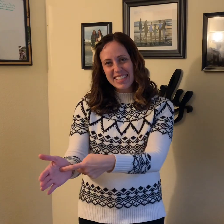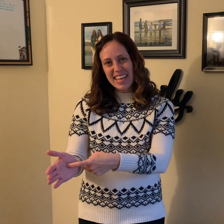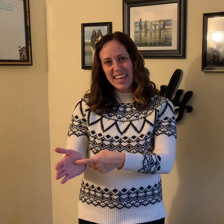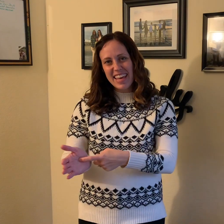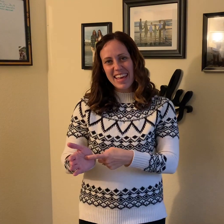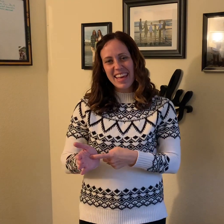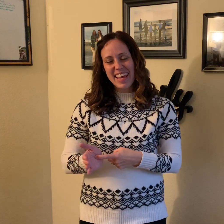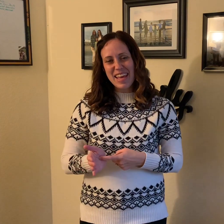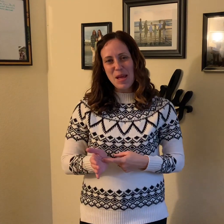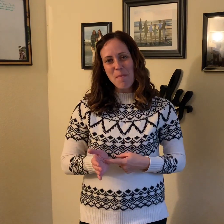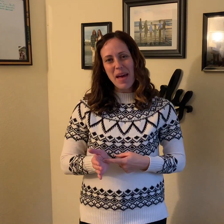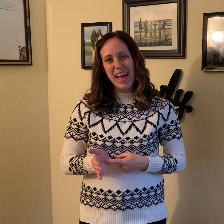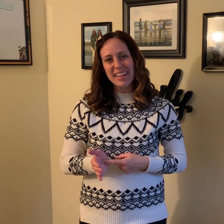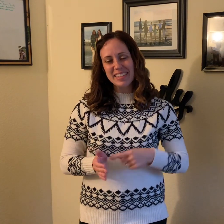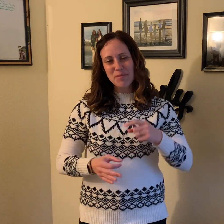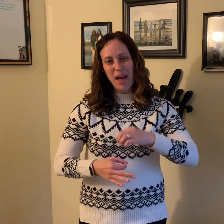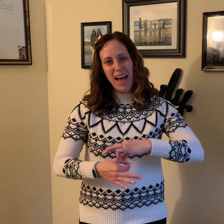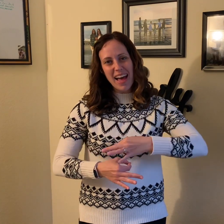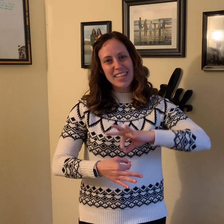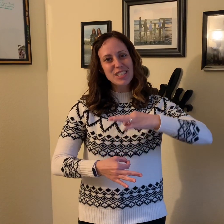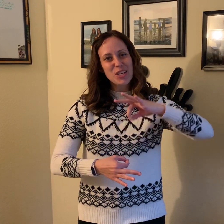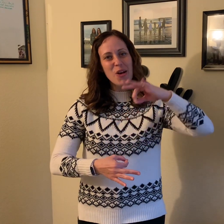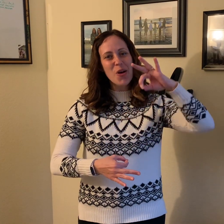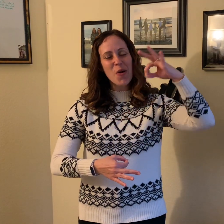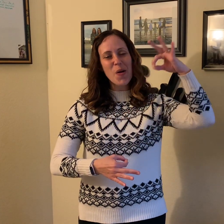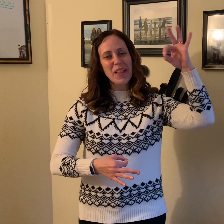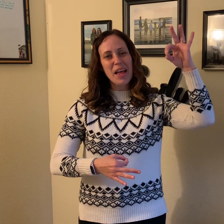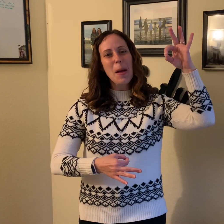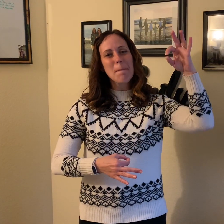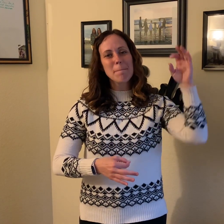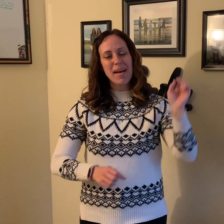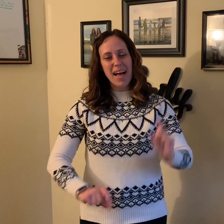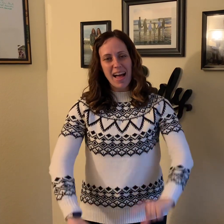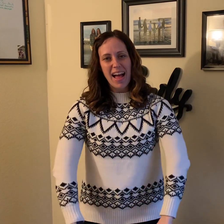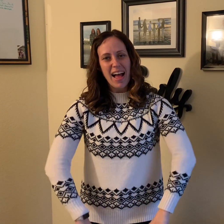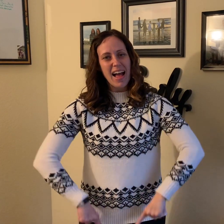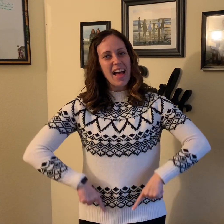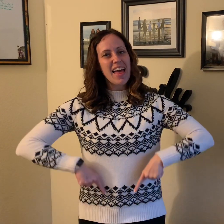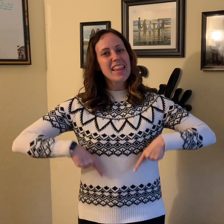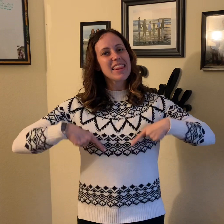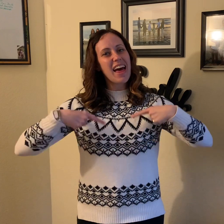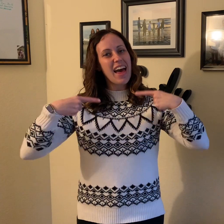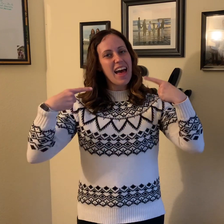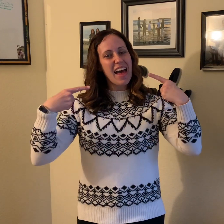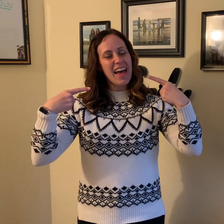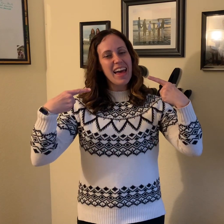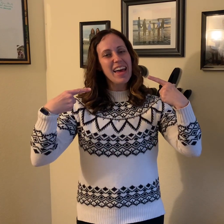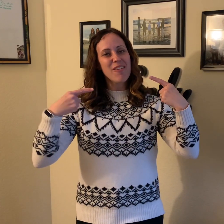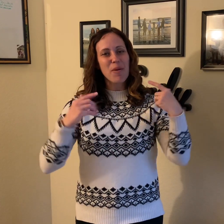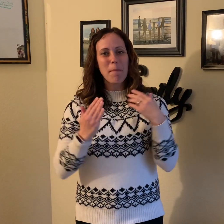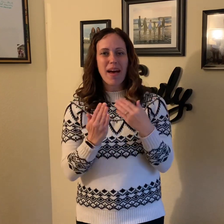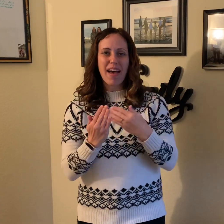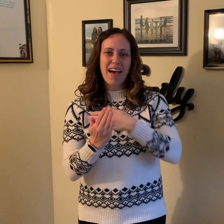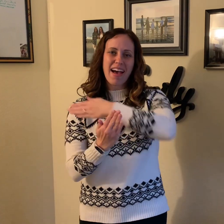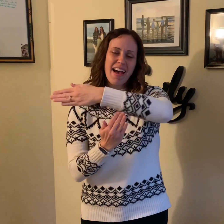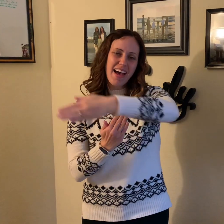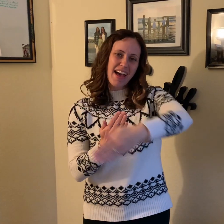Defense my soul, my life, my my